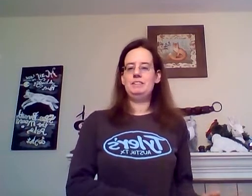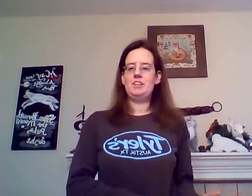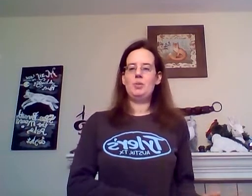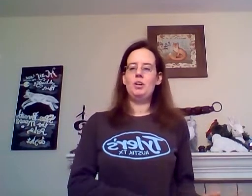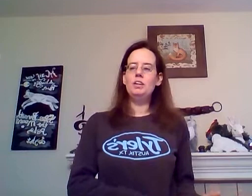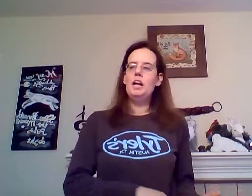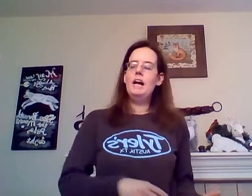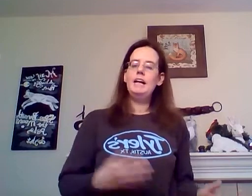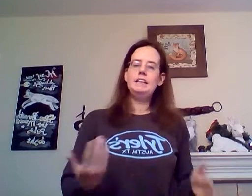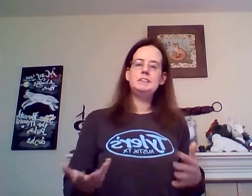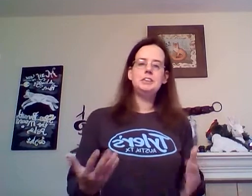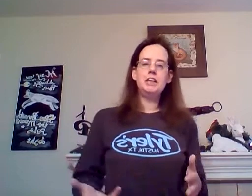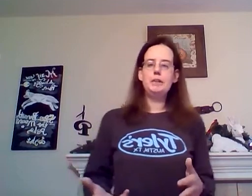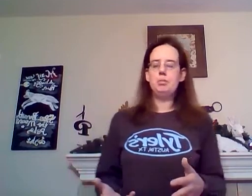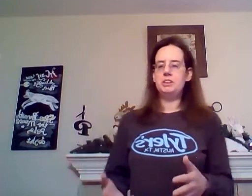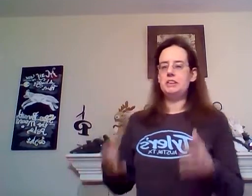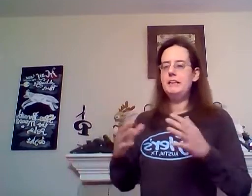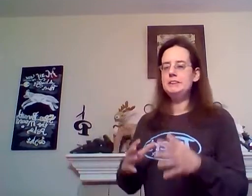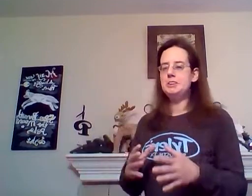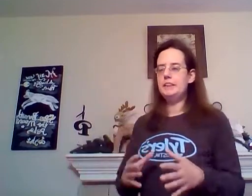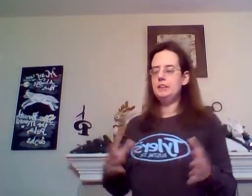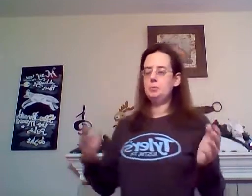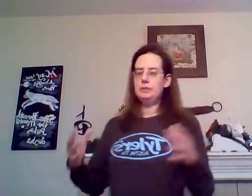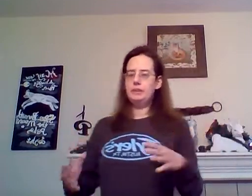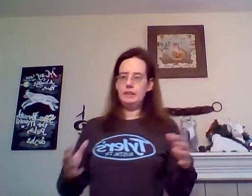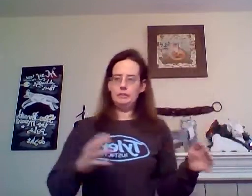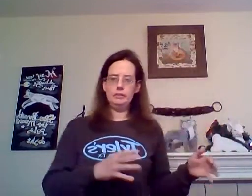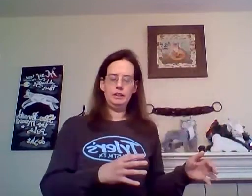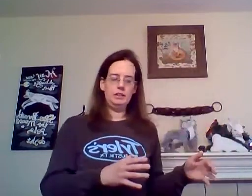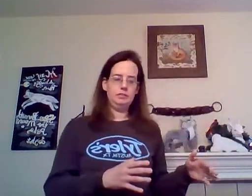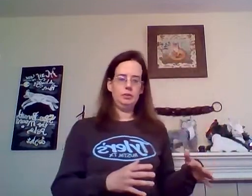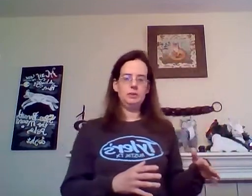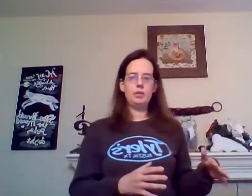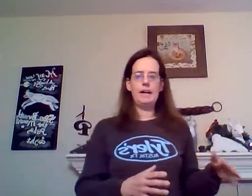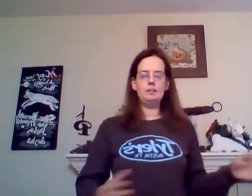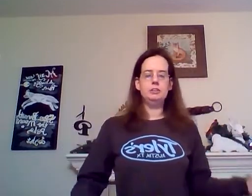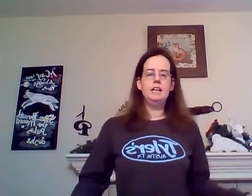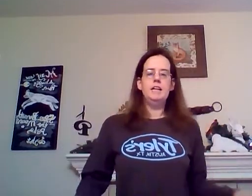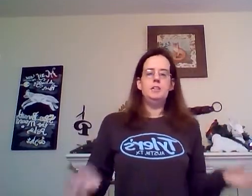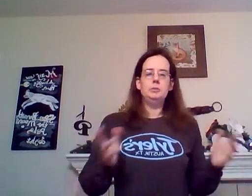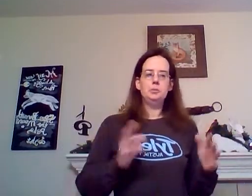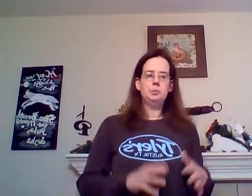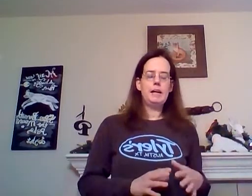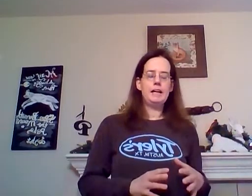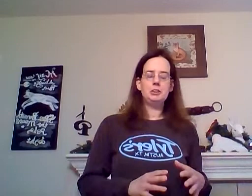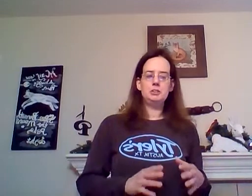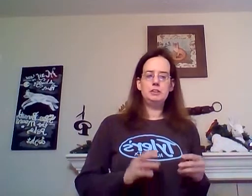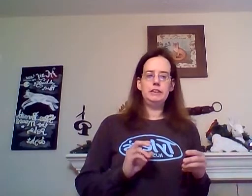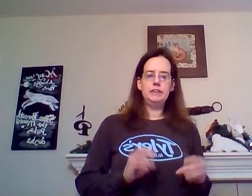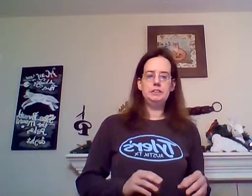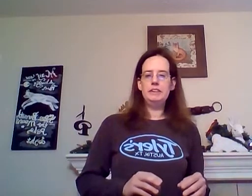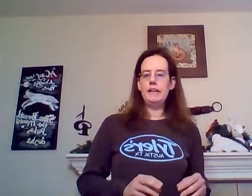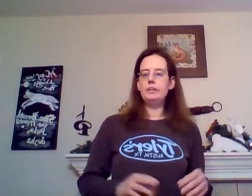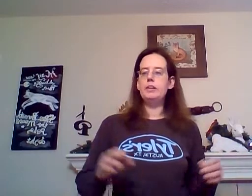pronounced that wrong and it's a charity project he's created with the other um voiceover actors to actually get together